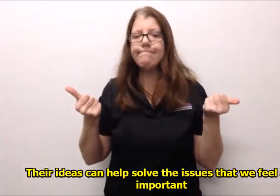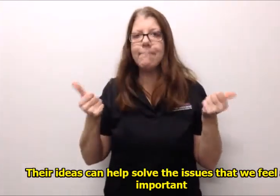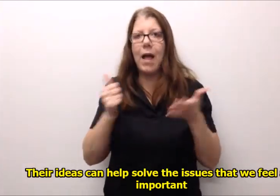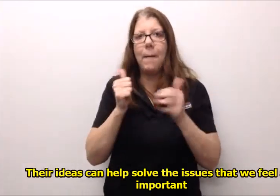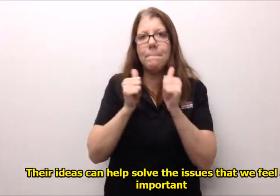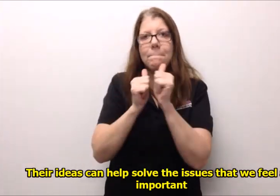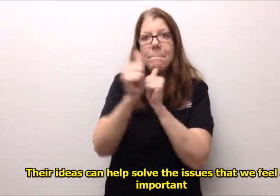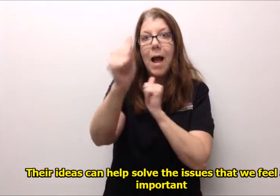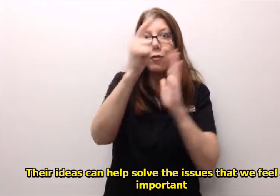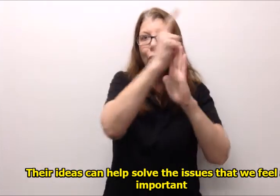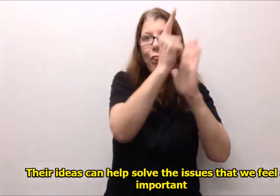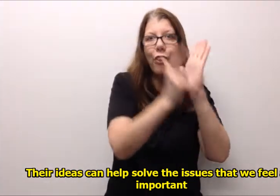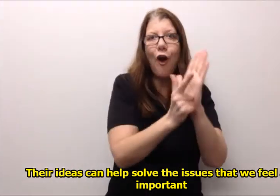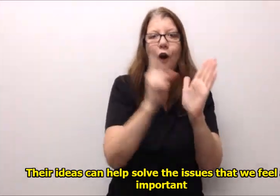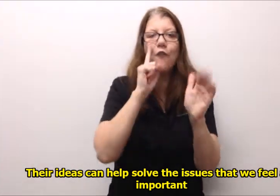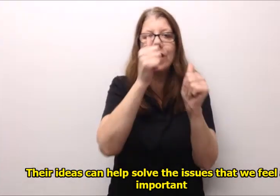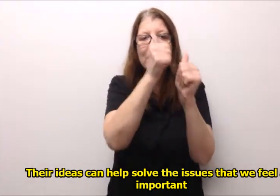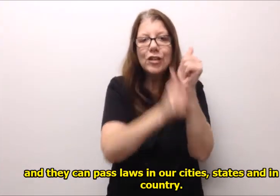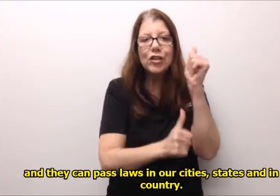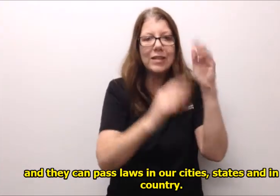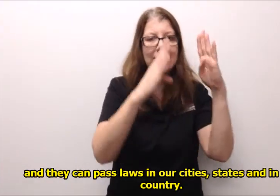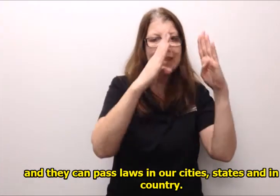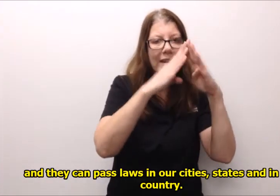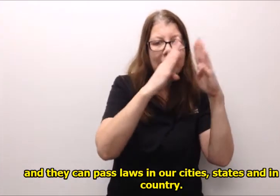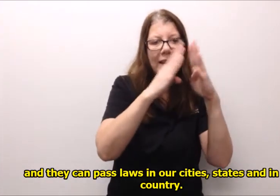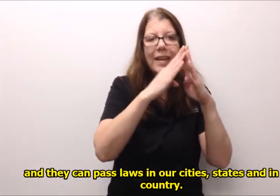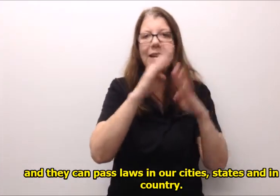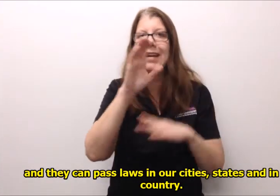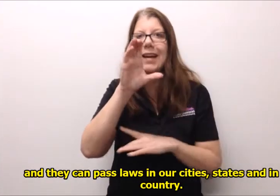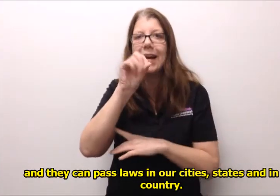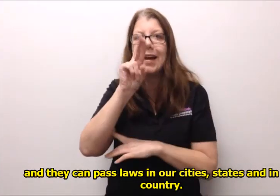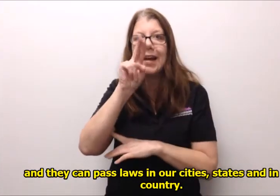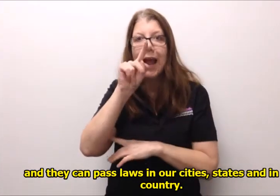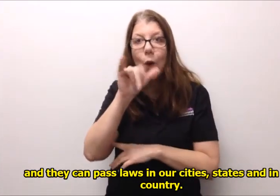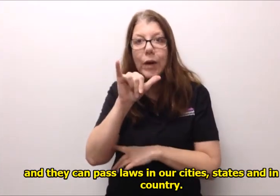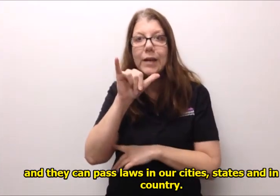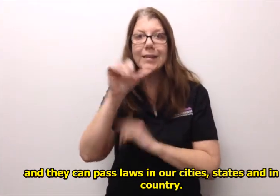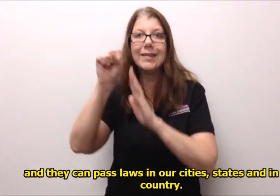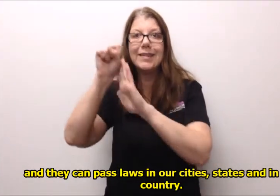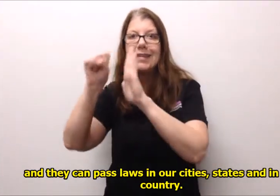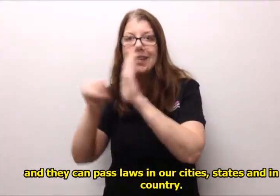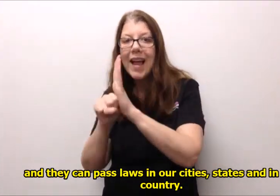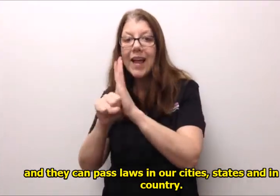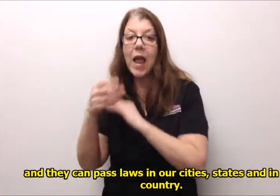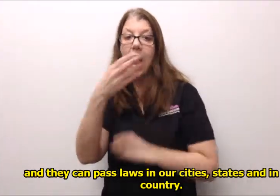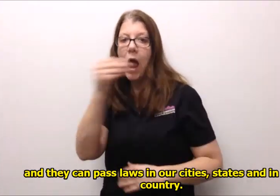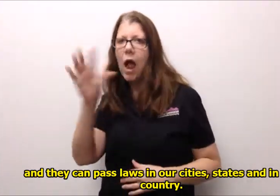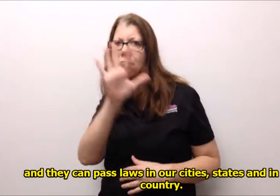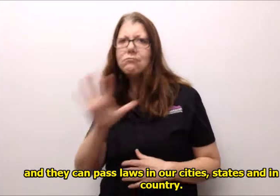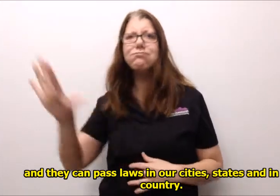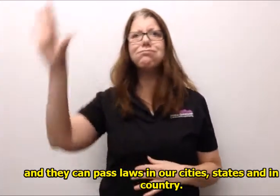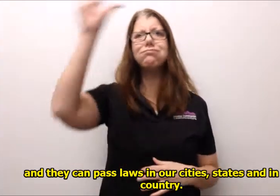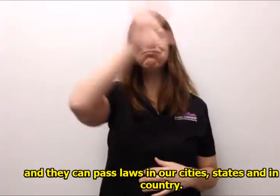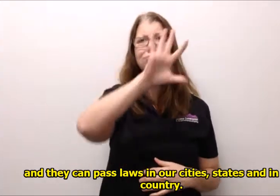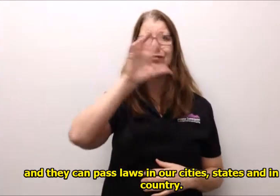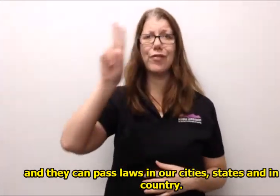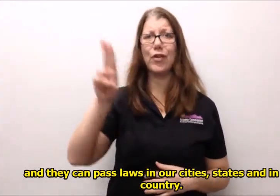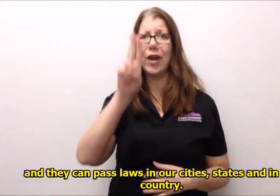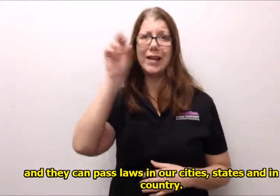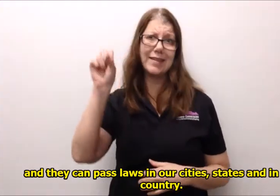solve the issues that we feel are important and they can pass laws in our cities states and in our country